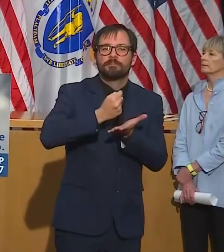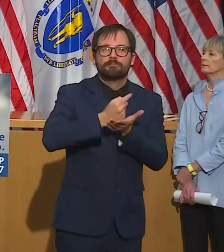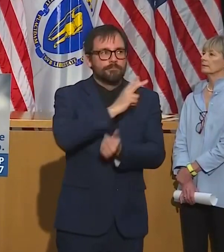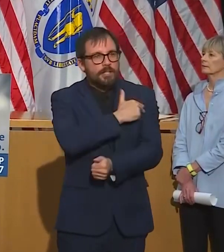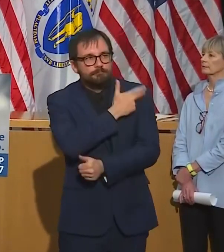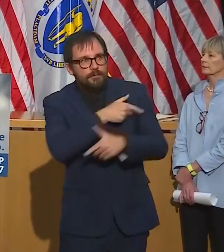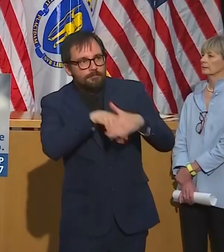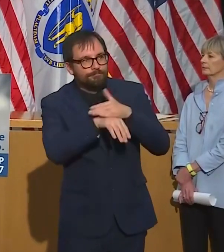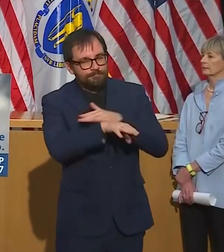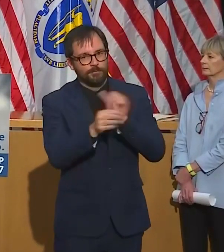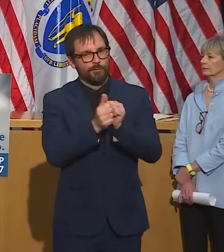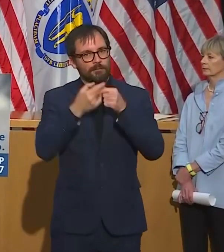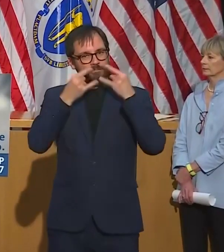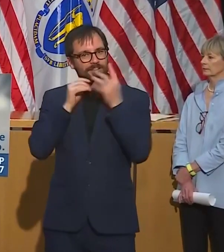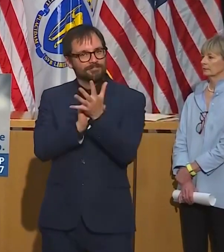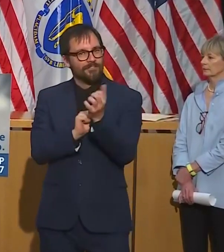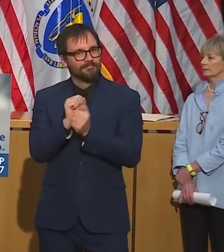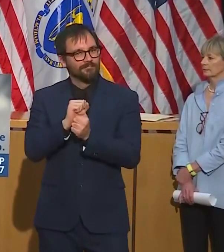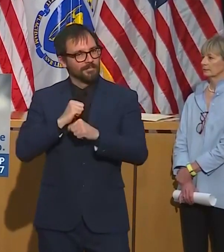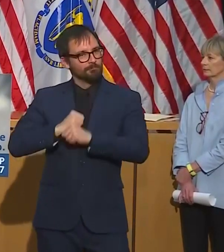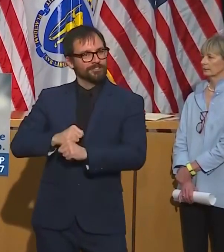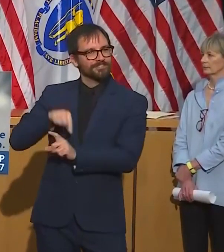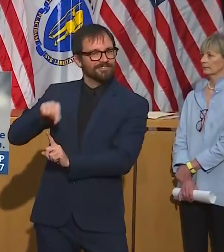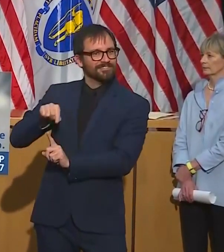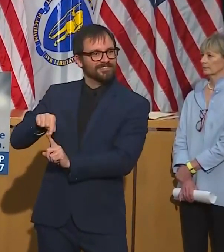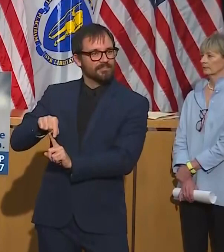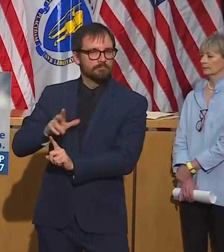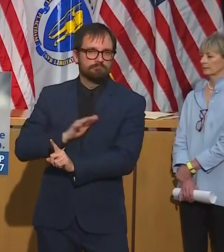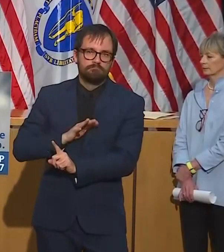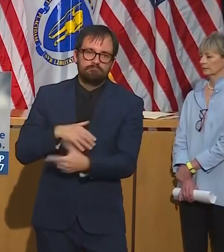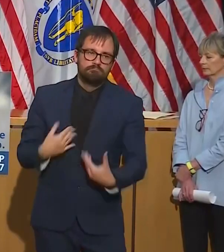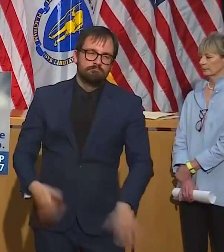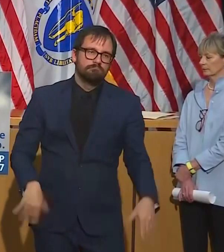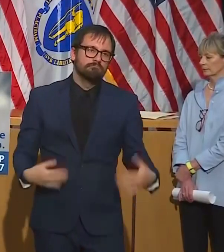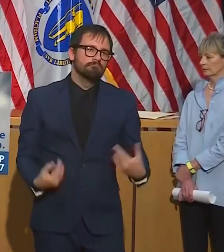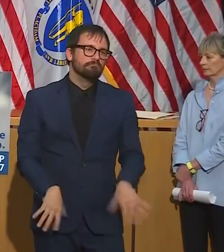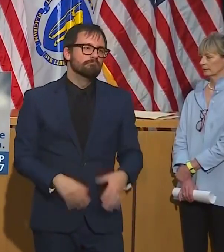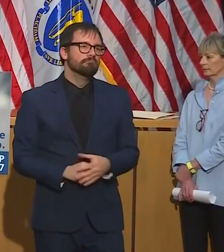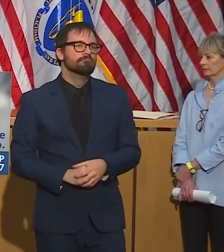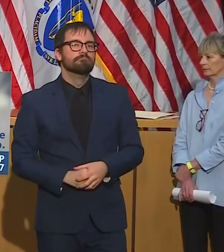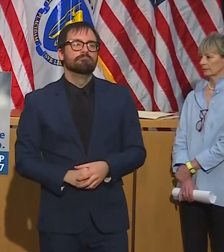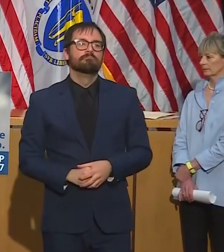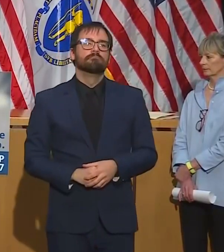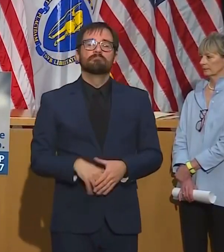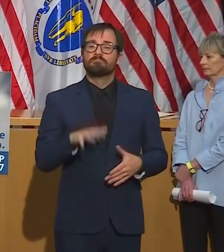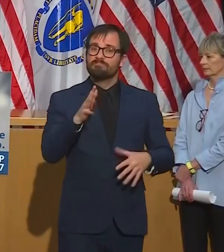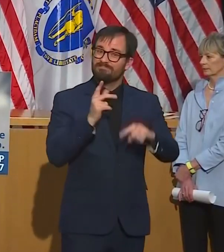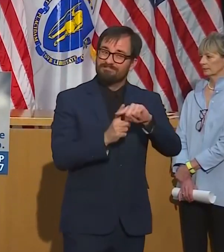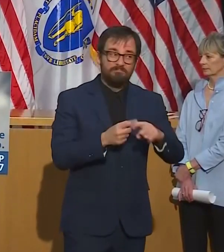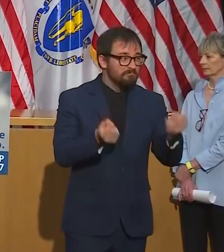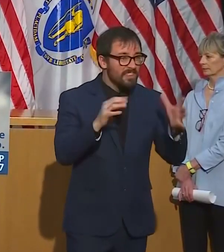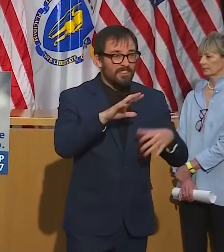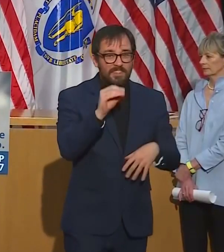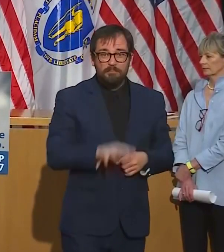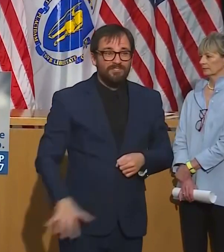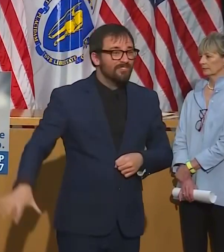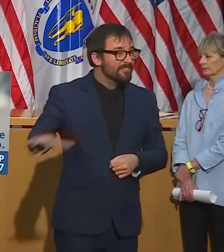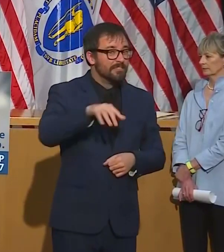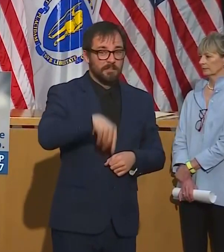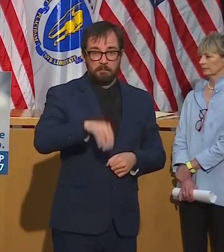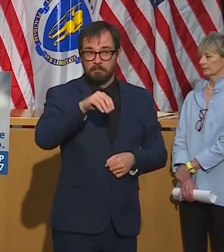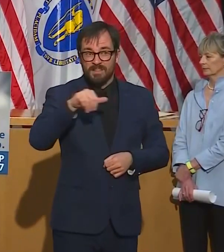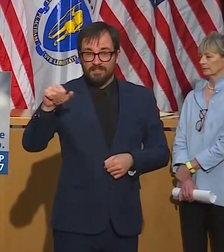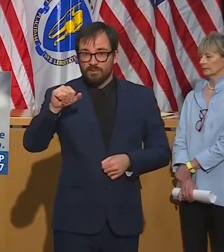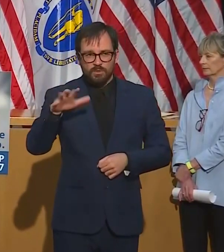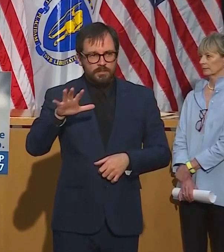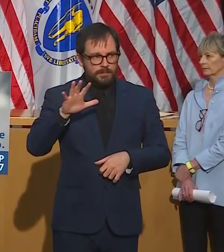our first responders and healthcare workers need often doing that at enormous cost of their own operations. And we also see little glimmers